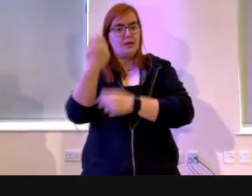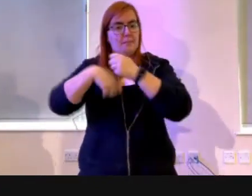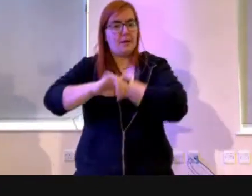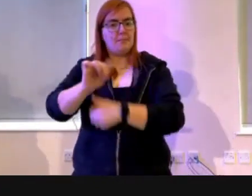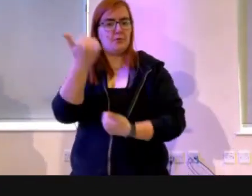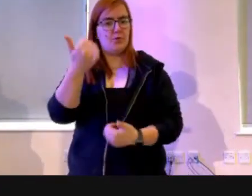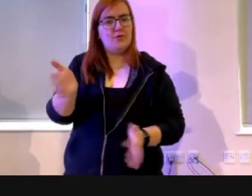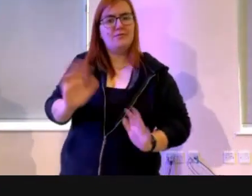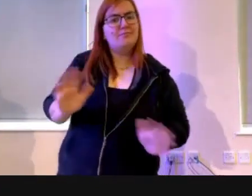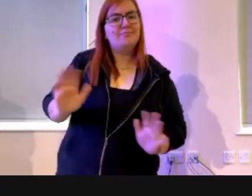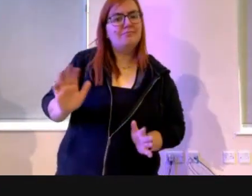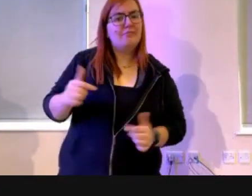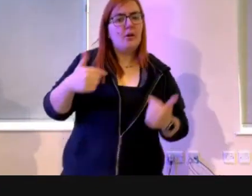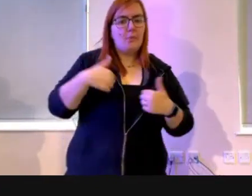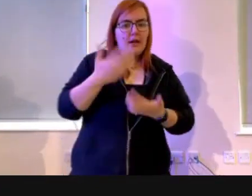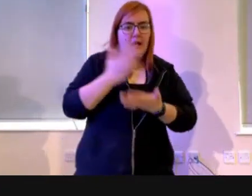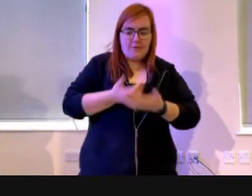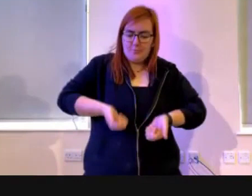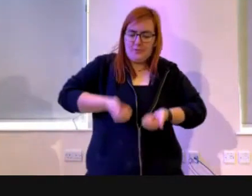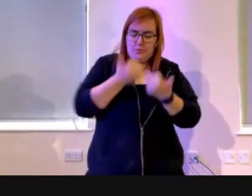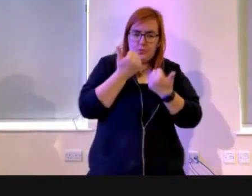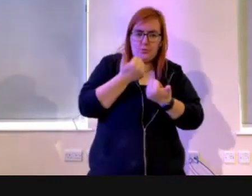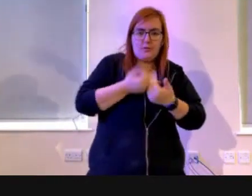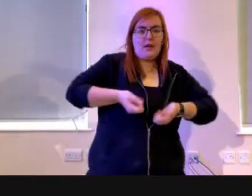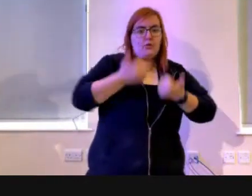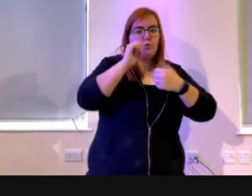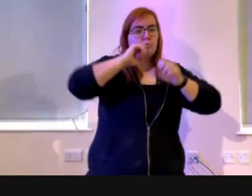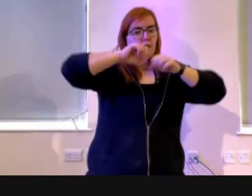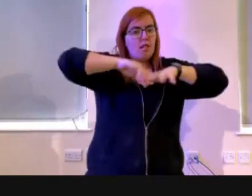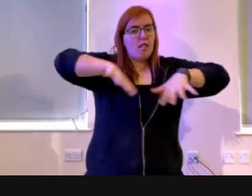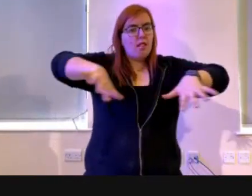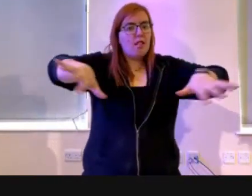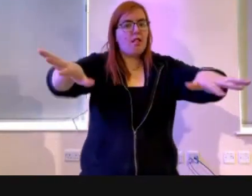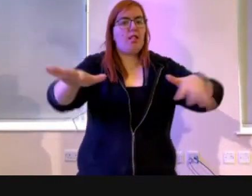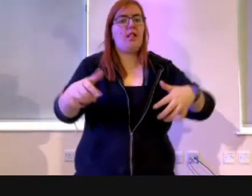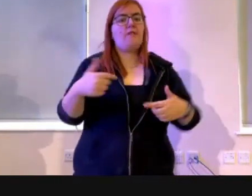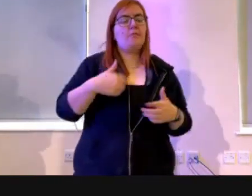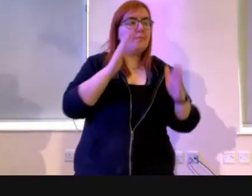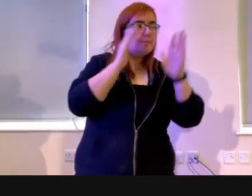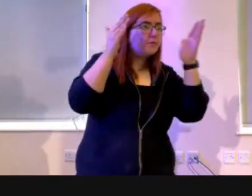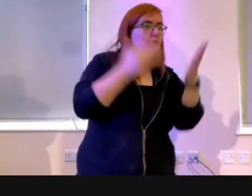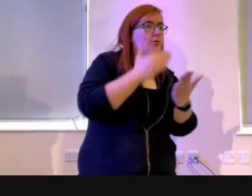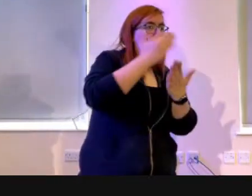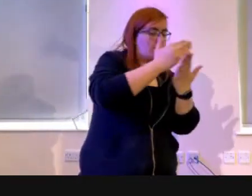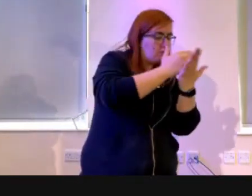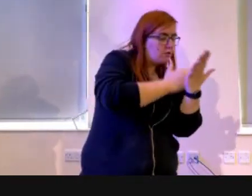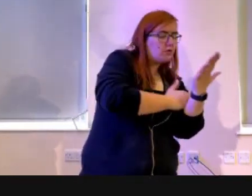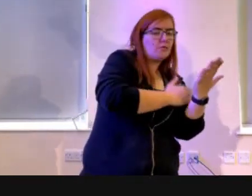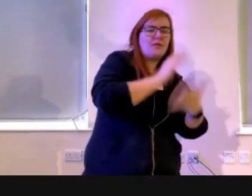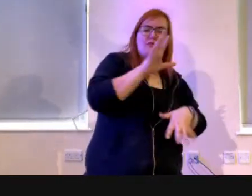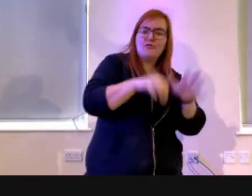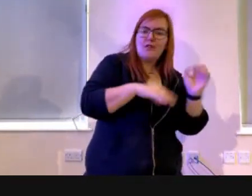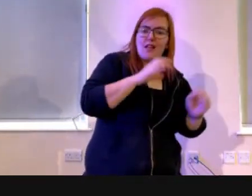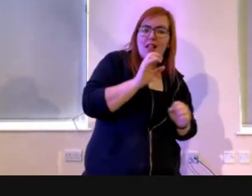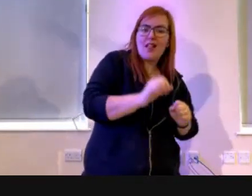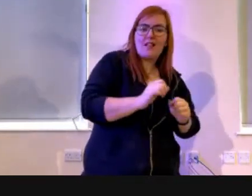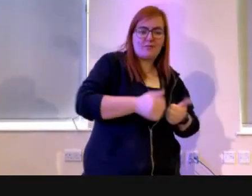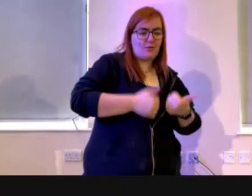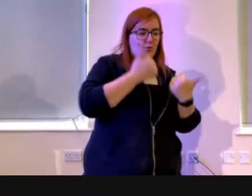good things come in our lives. But if we focus on the moral code, we have things around the other way. We're struggling to bear good fruit when we